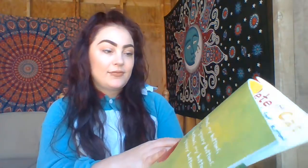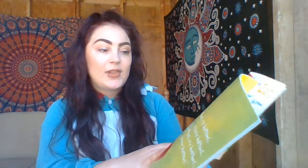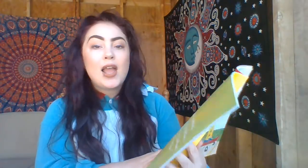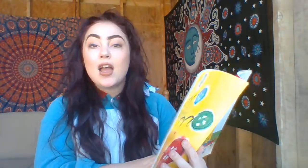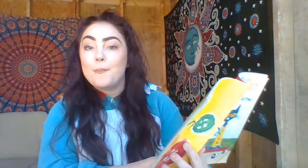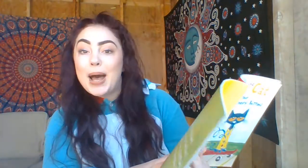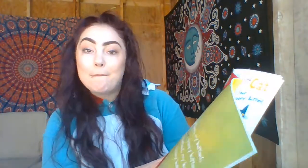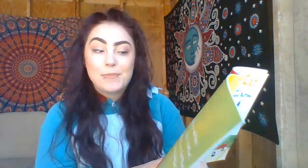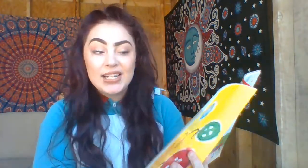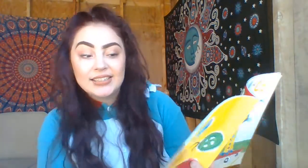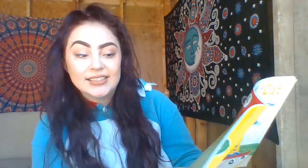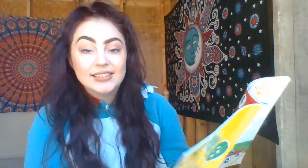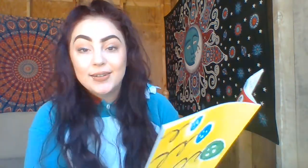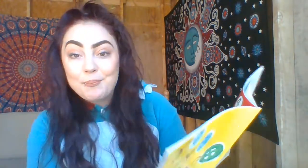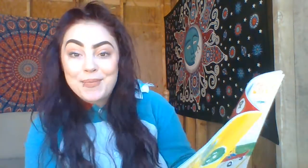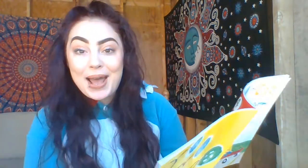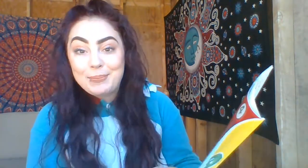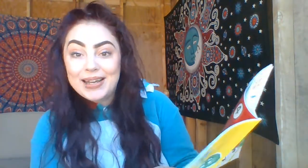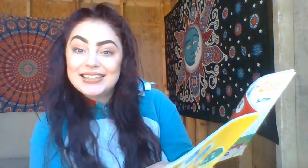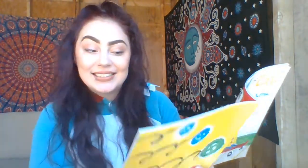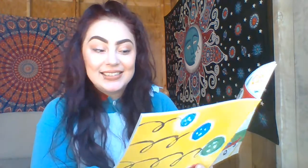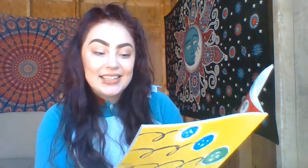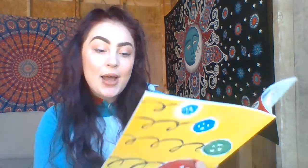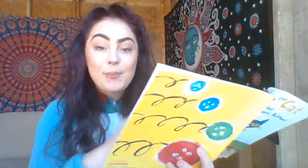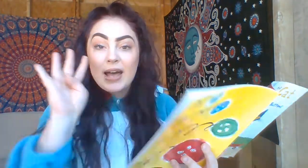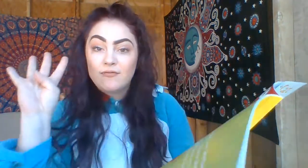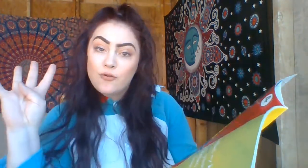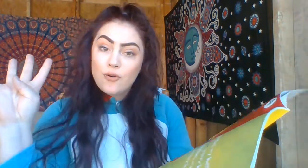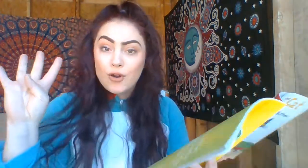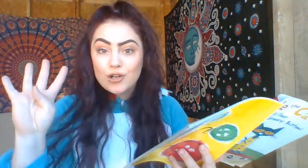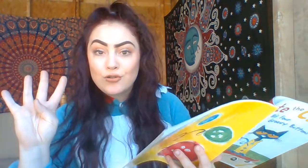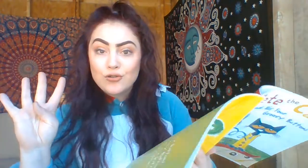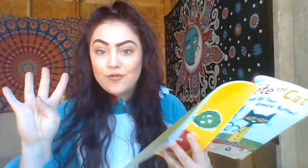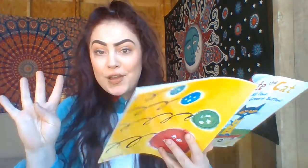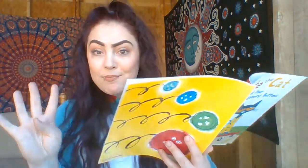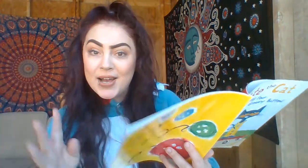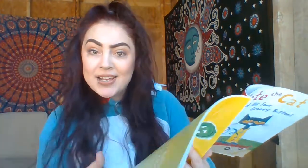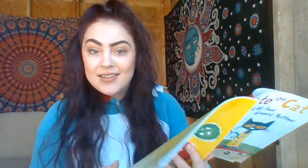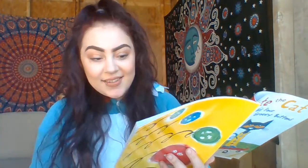My buttons, my buttons, my four groovy buttons.